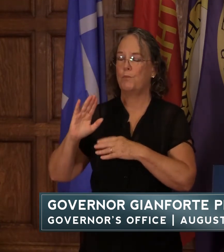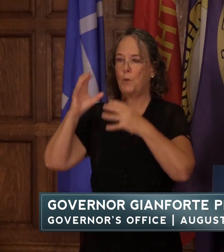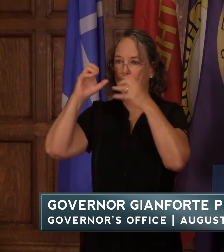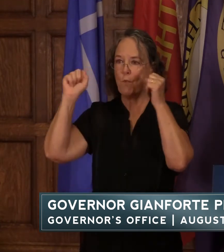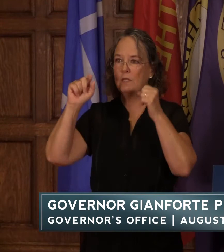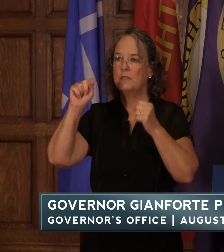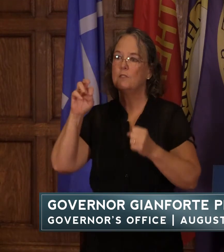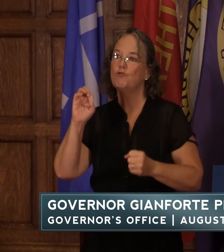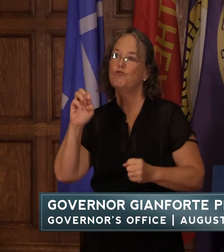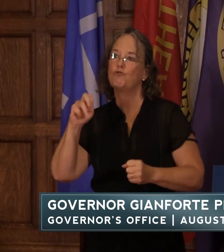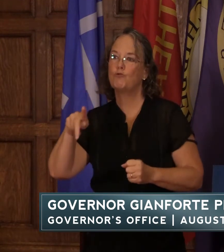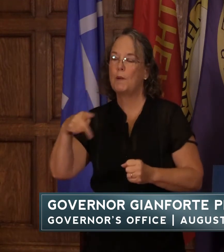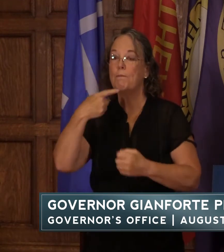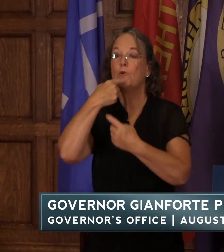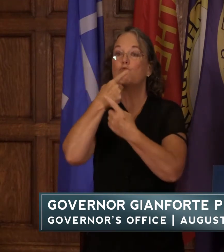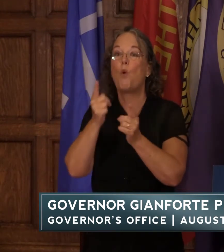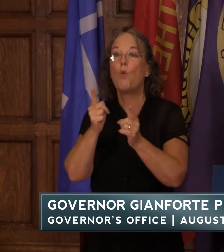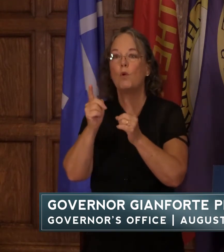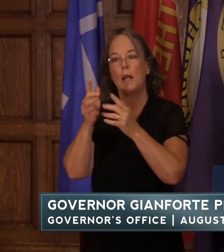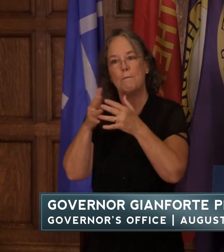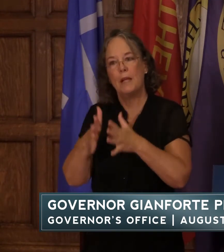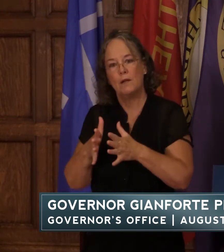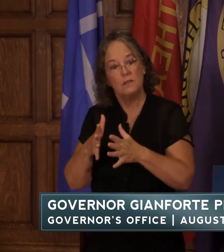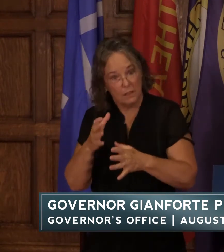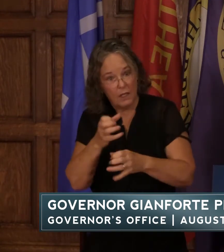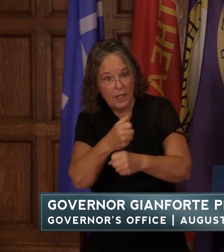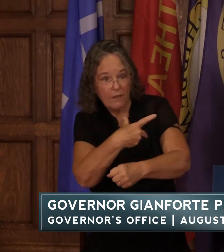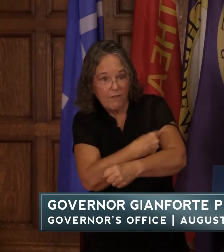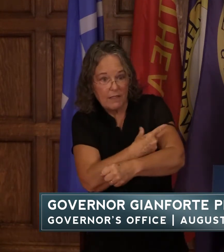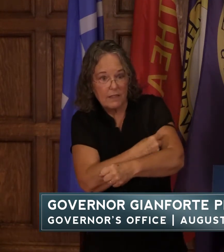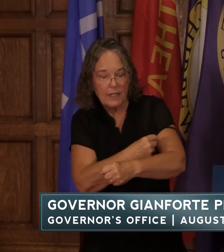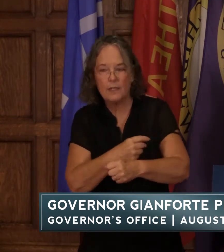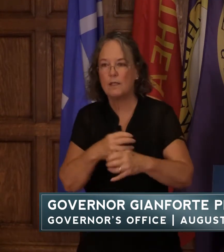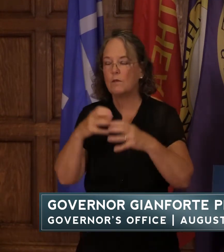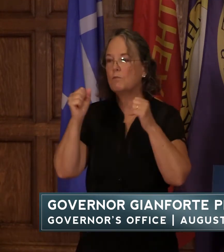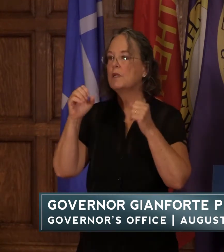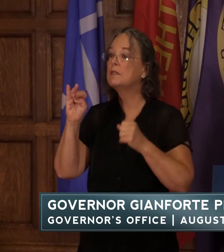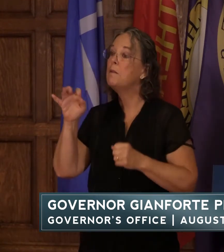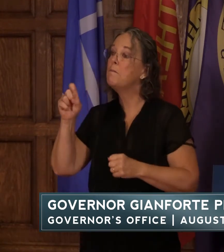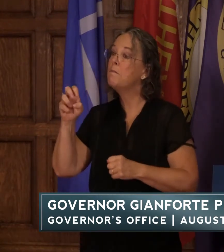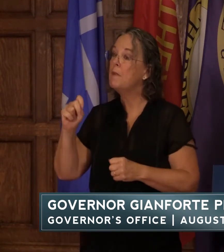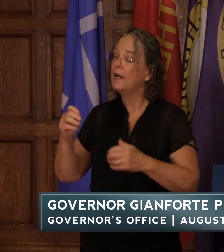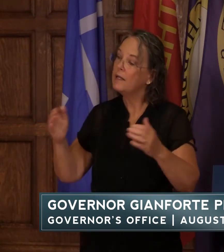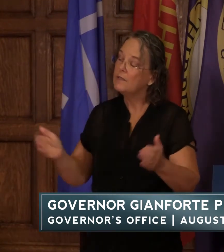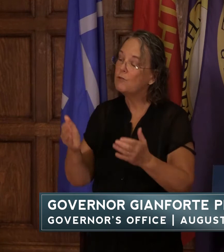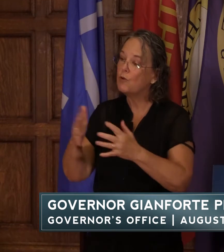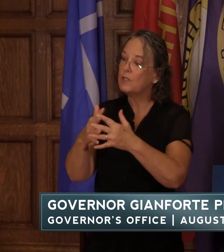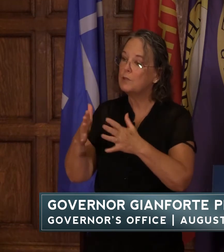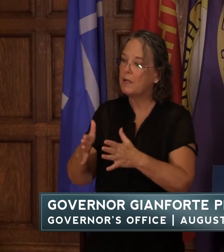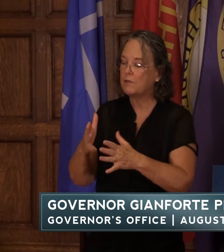americans get vaccinated president biden has encouraged americans to get the vaccine